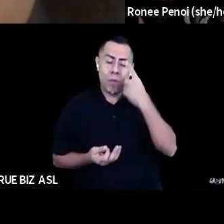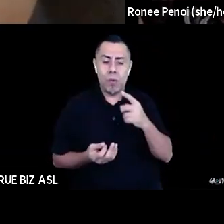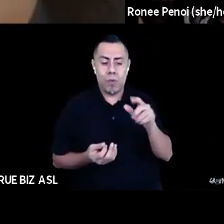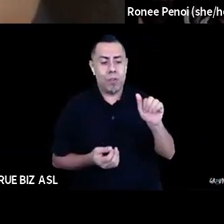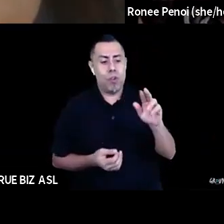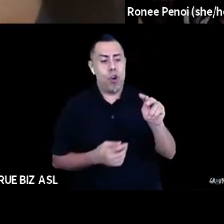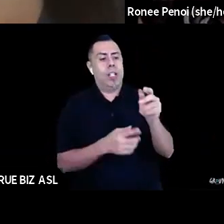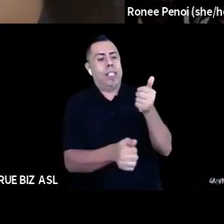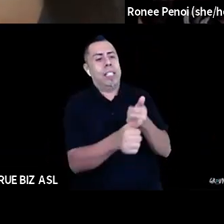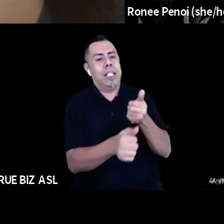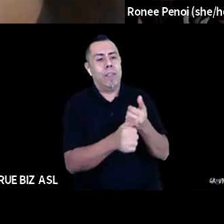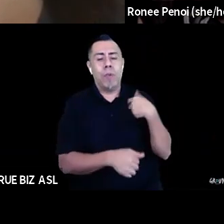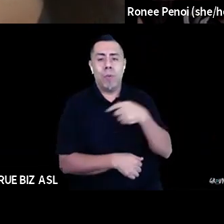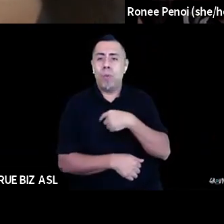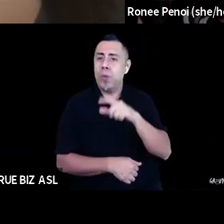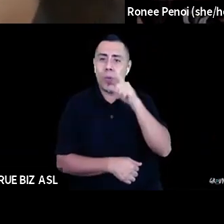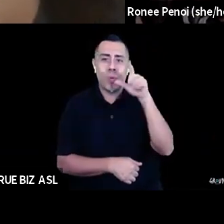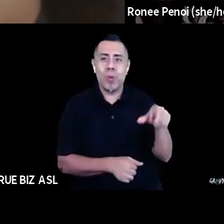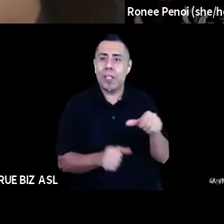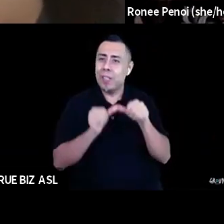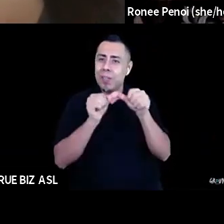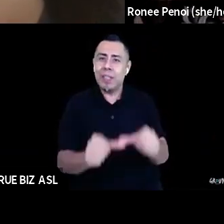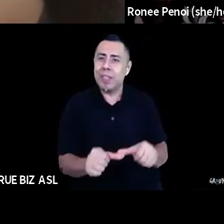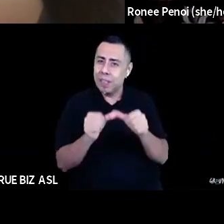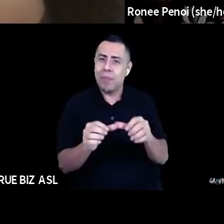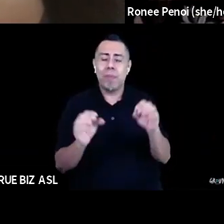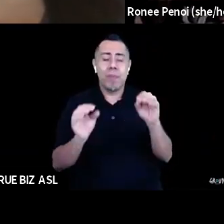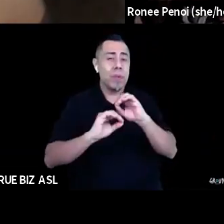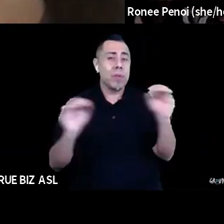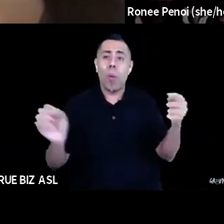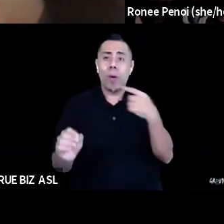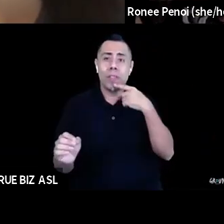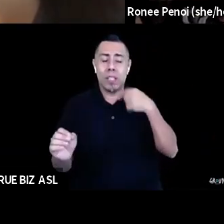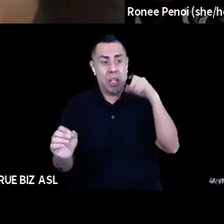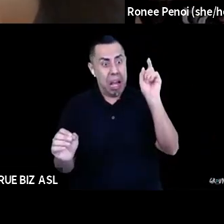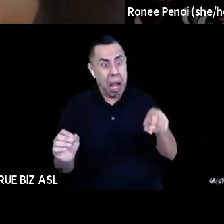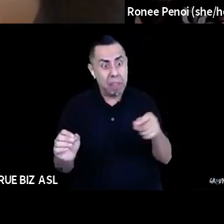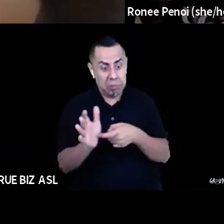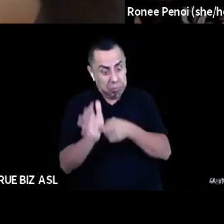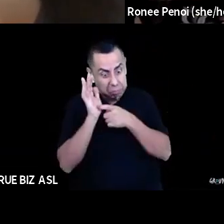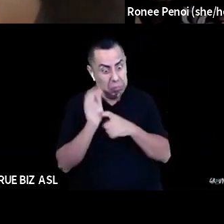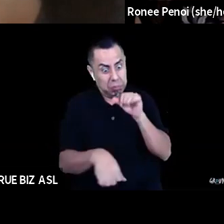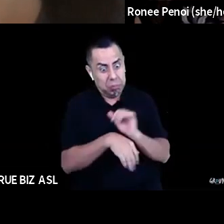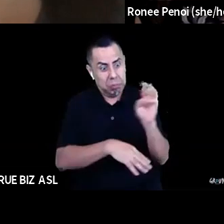don't need to keep doing that. There is nobody saying we have to do it. So let's not, uh, and if we're thinking about, um,